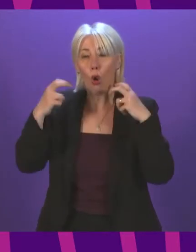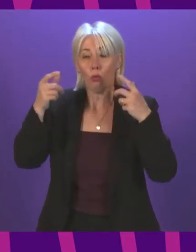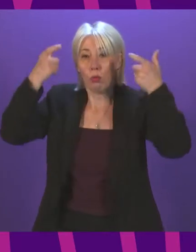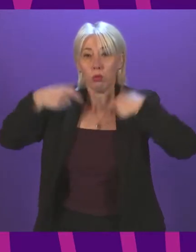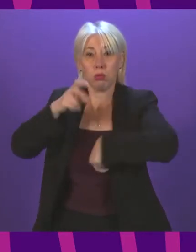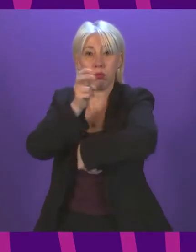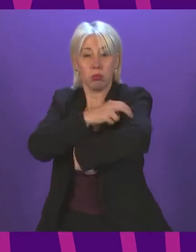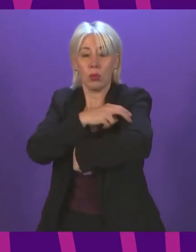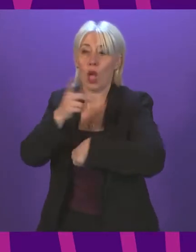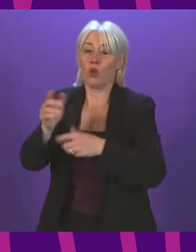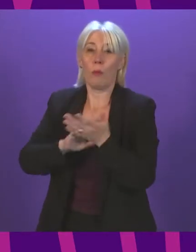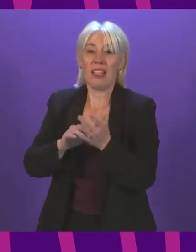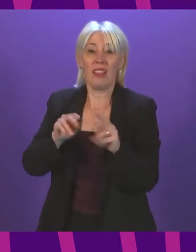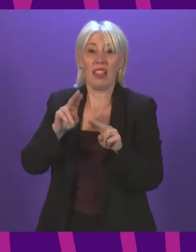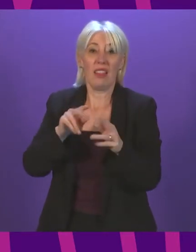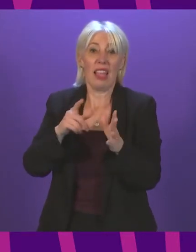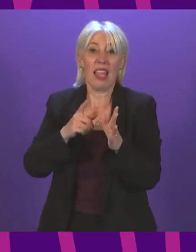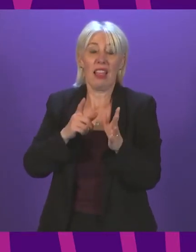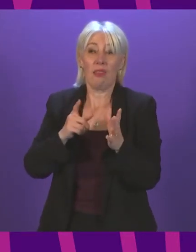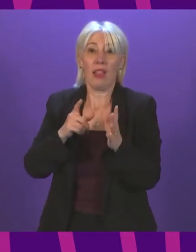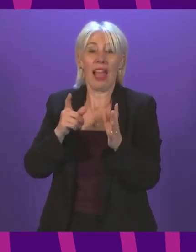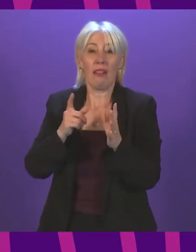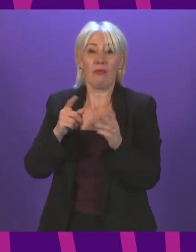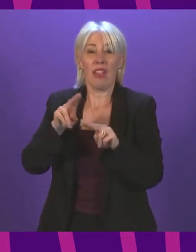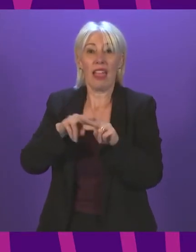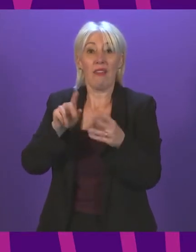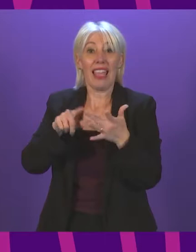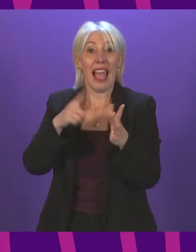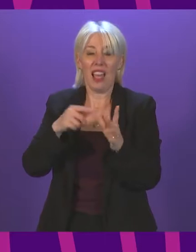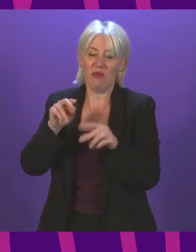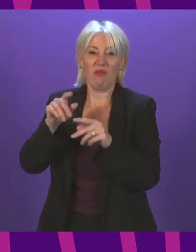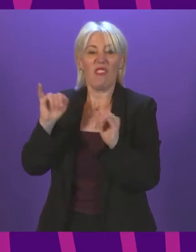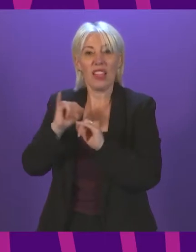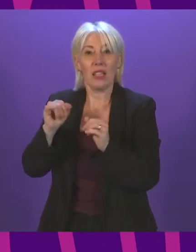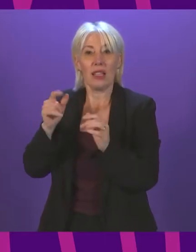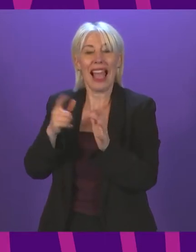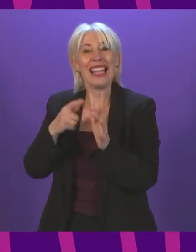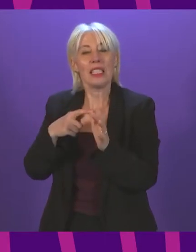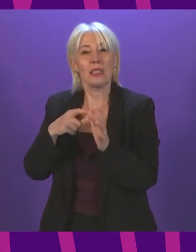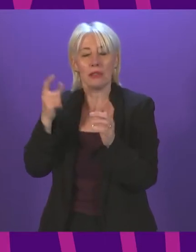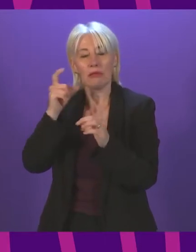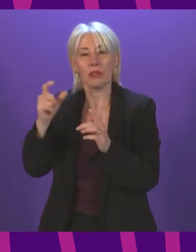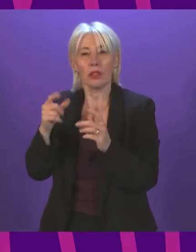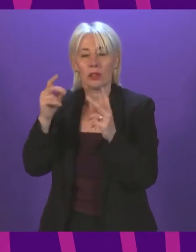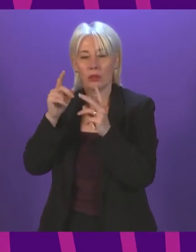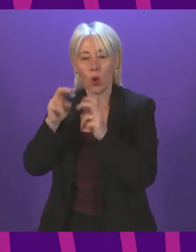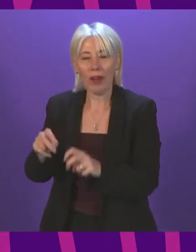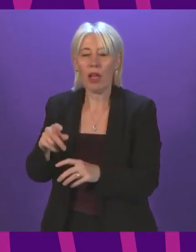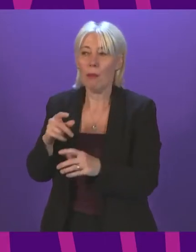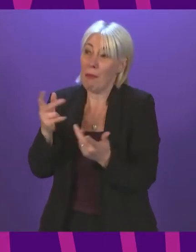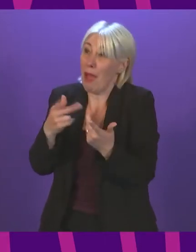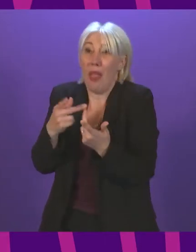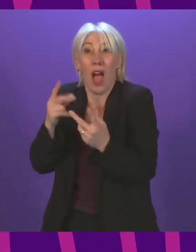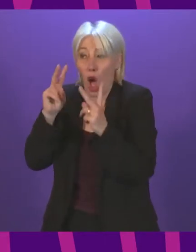FAIs, where they held, can be conducted more quickly. But the member will also know that there are very often other inquiries which have to take place